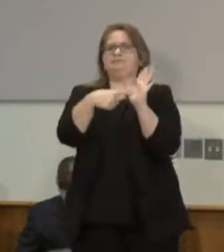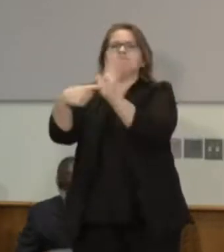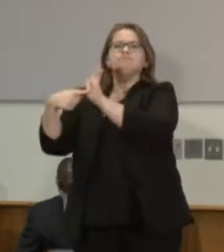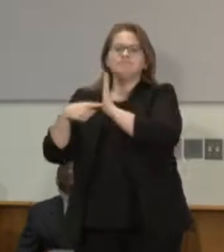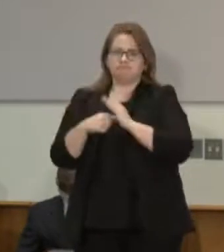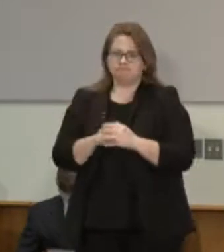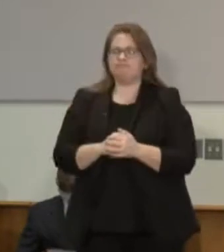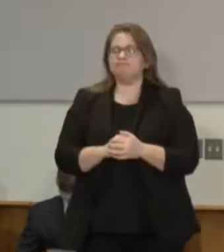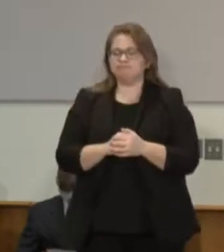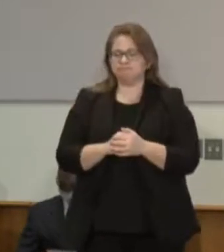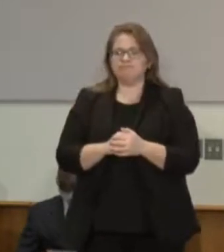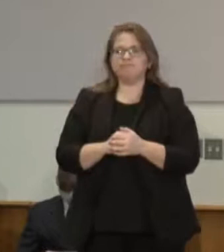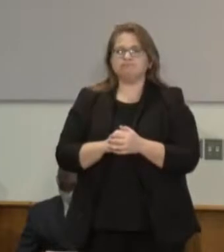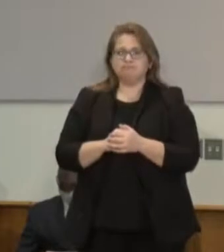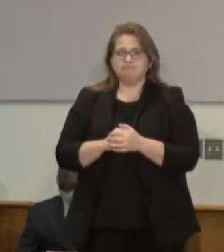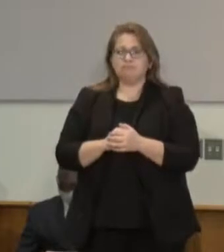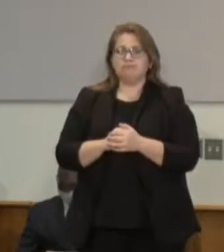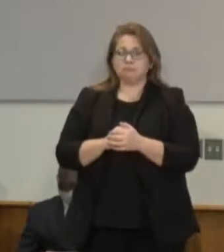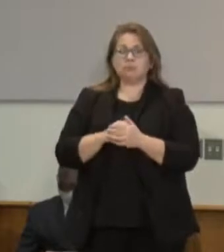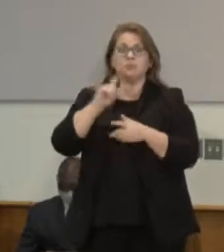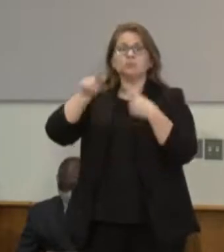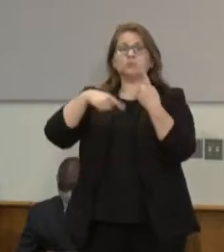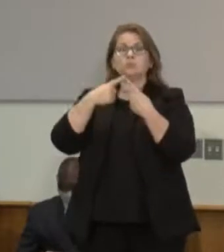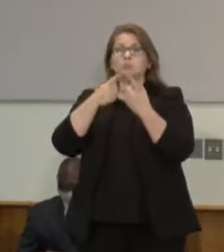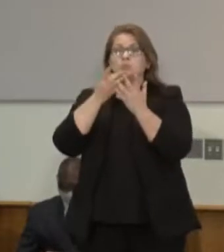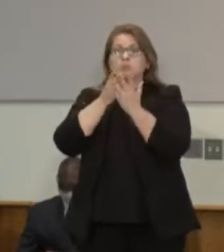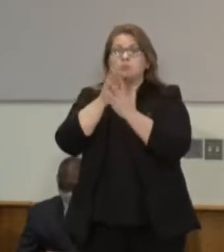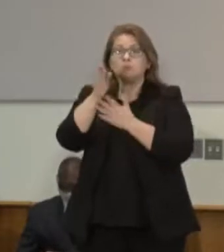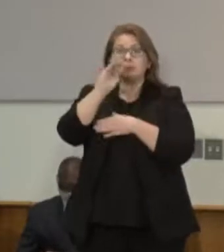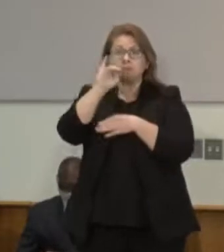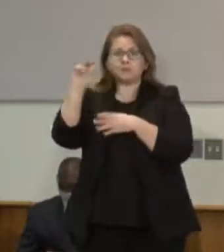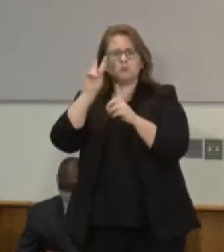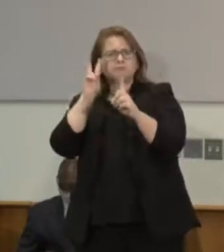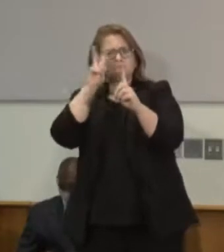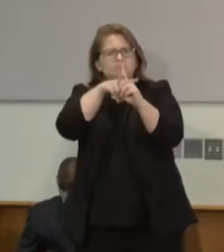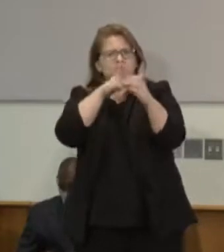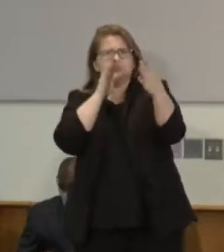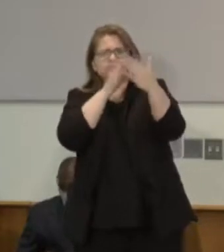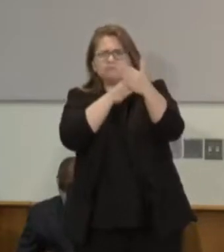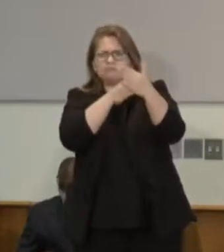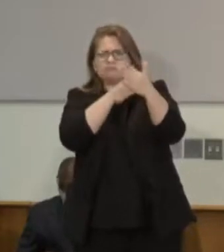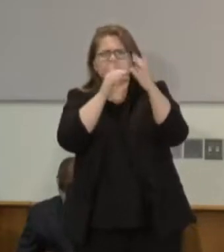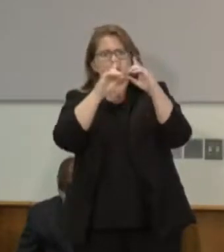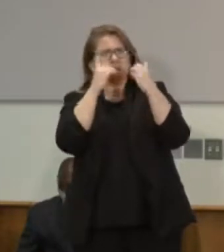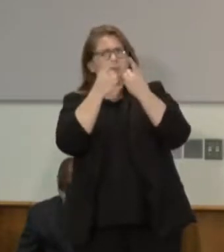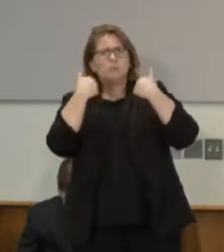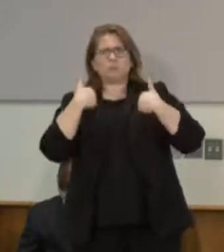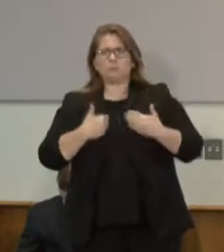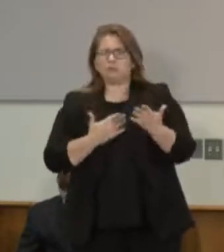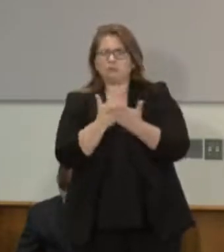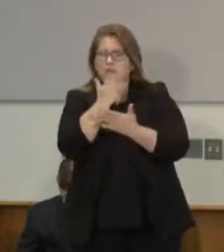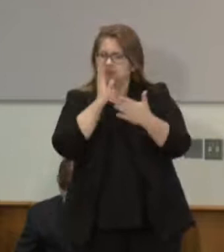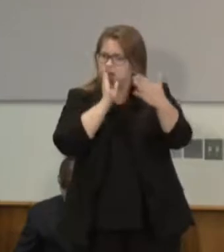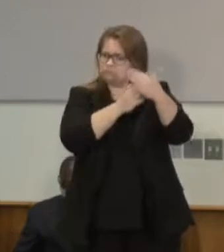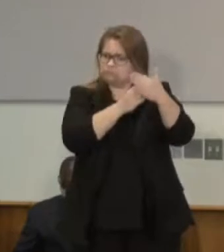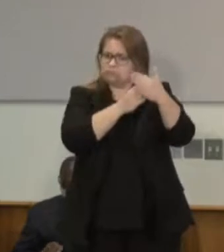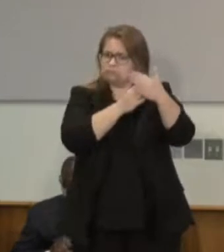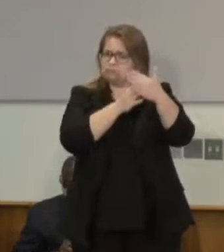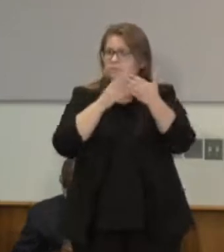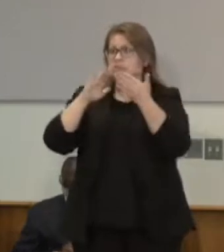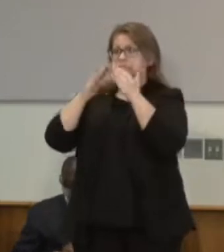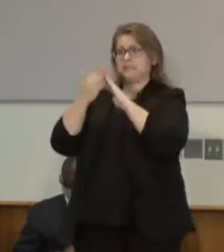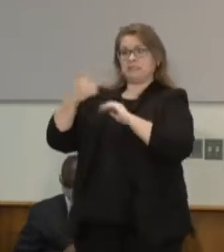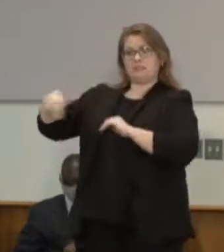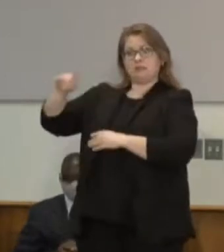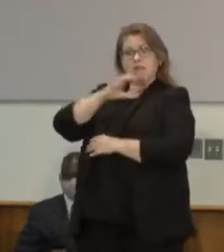when we filed through the Minnesota Department of Human Rights, the commissioner's charge of discrimination, and the Minneapolis City Council picked up and